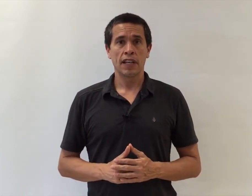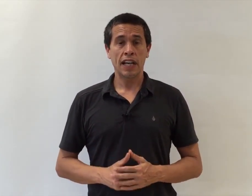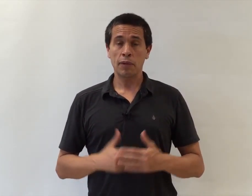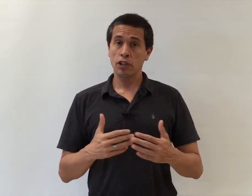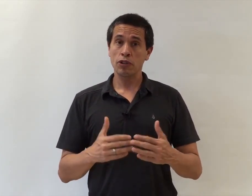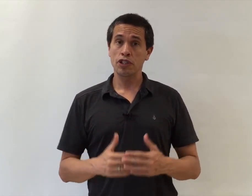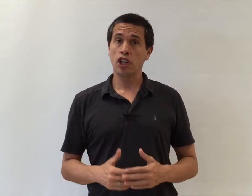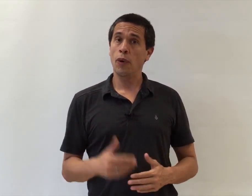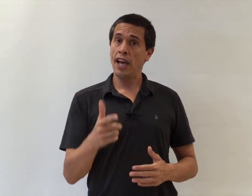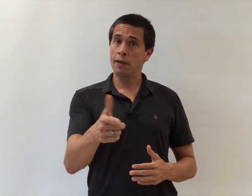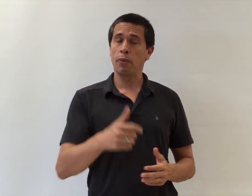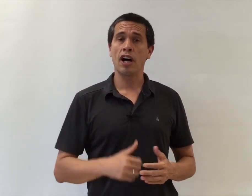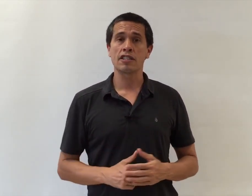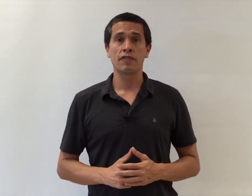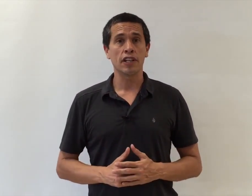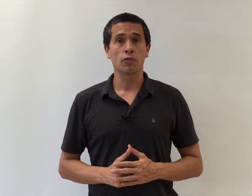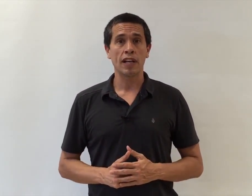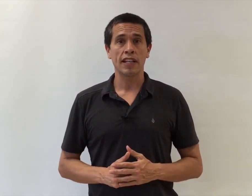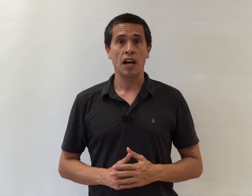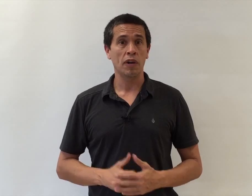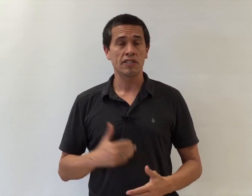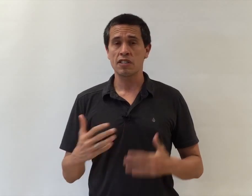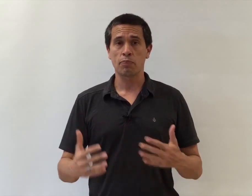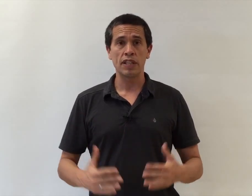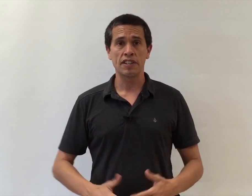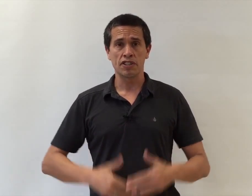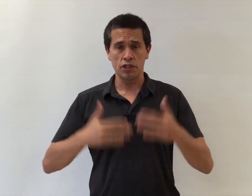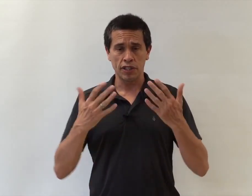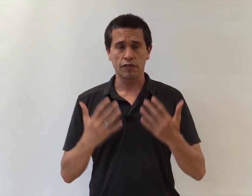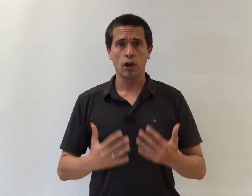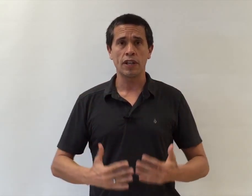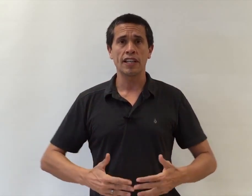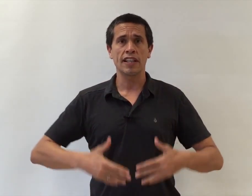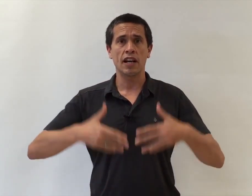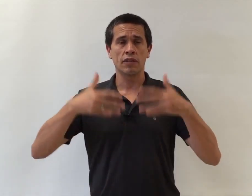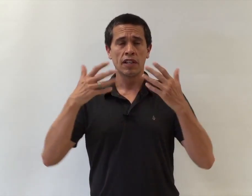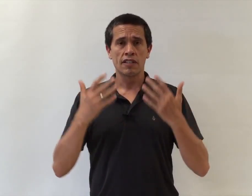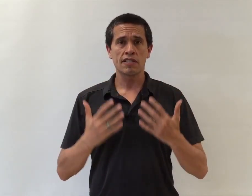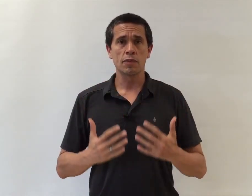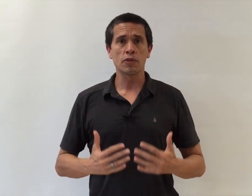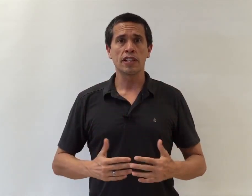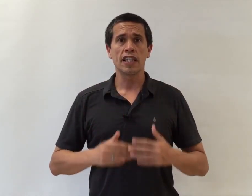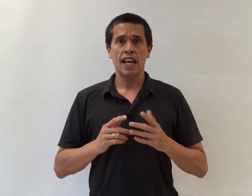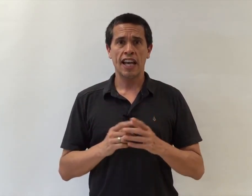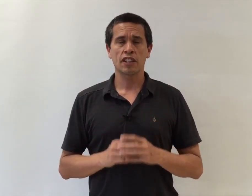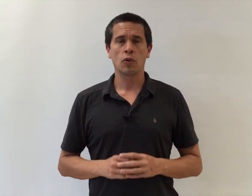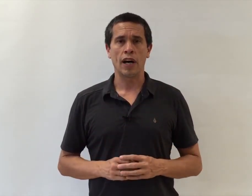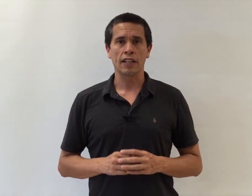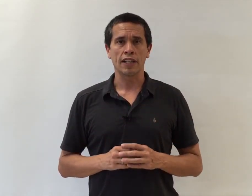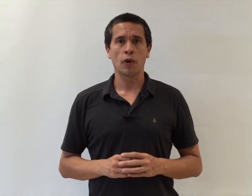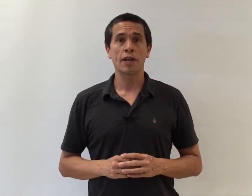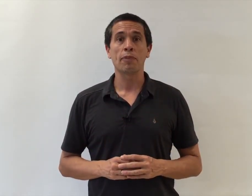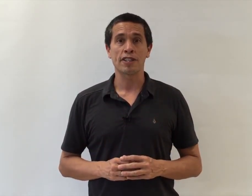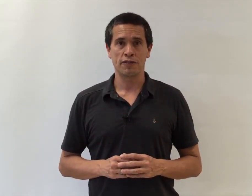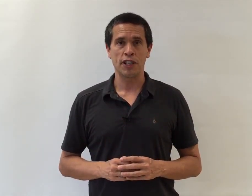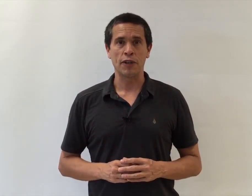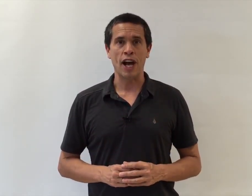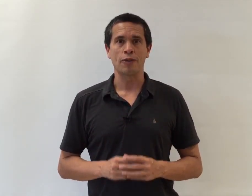And I'm going to encourage you to go ahead and pause the video right now and just breathe until you can go in and out smoothly and quietly. Go ahead and pause the video now.